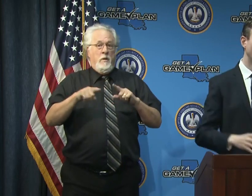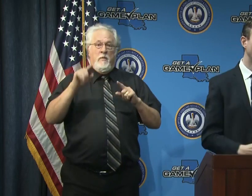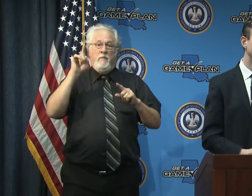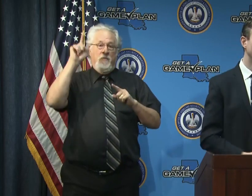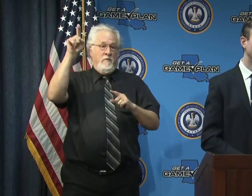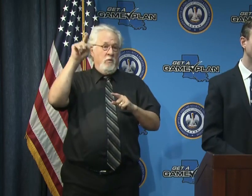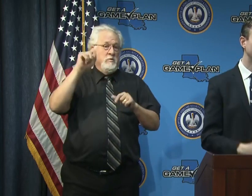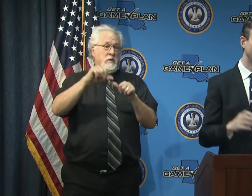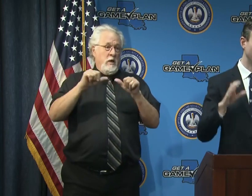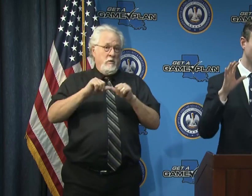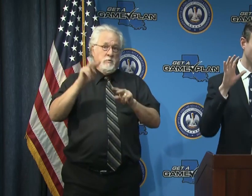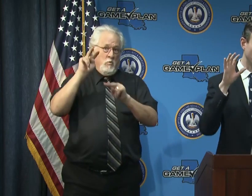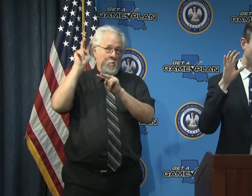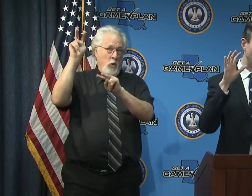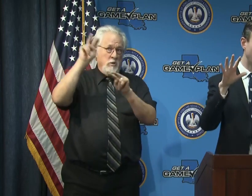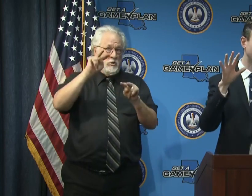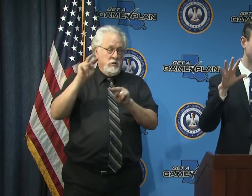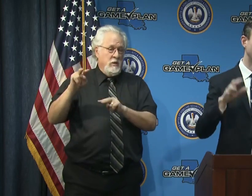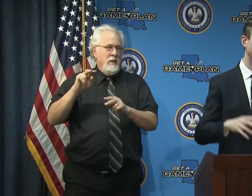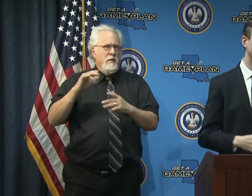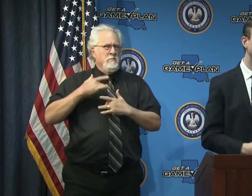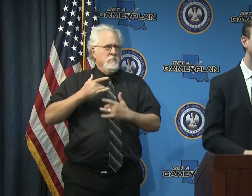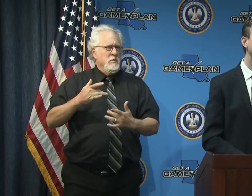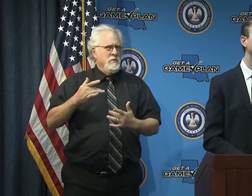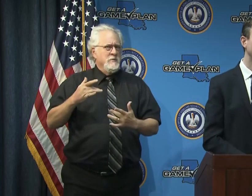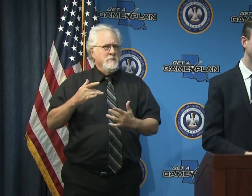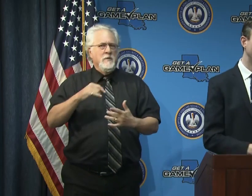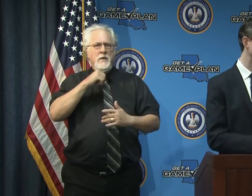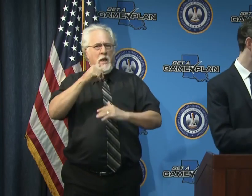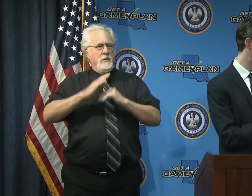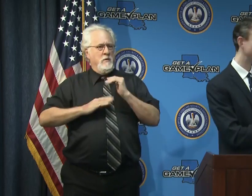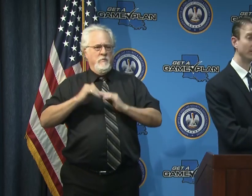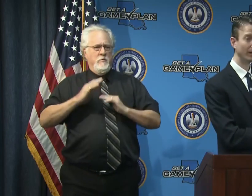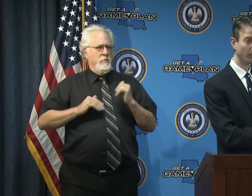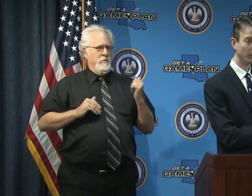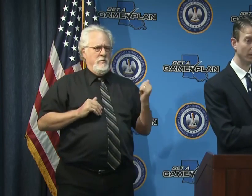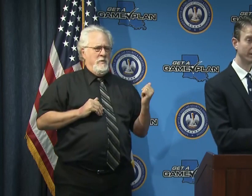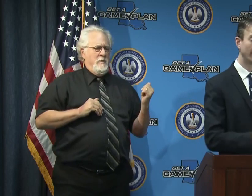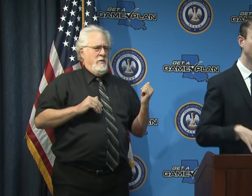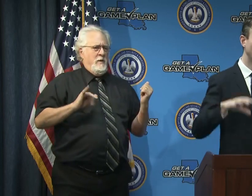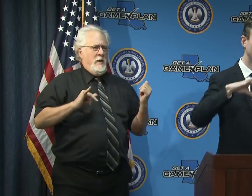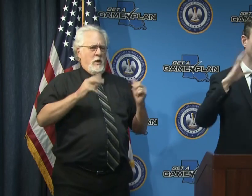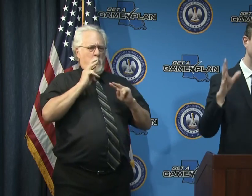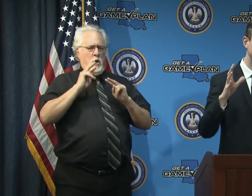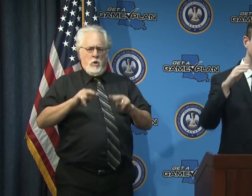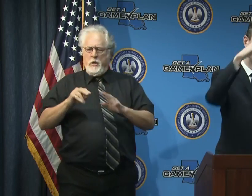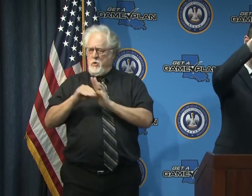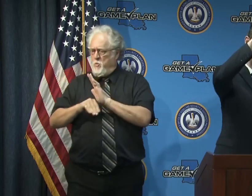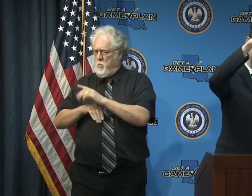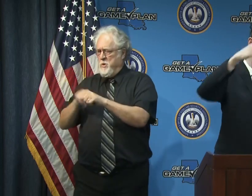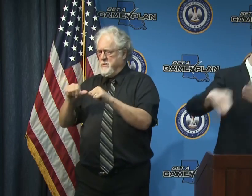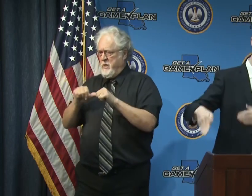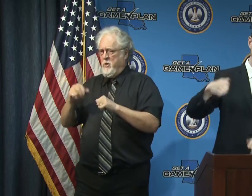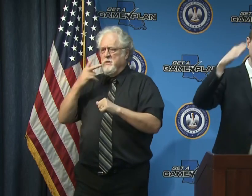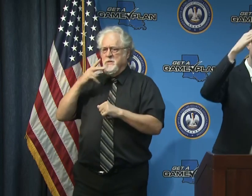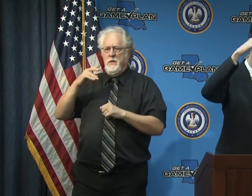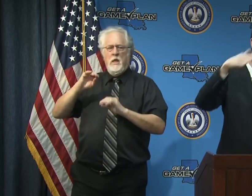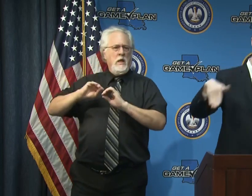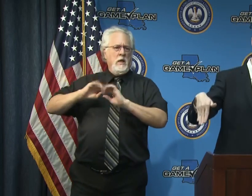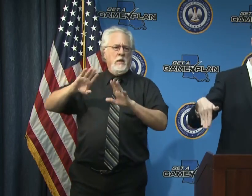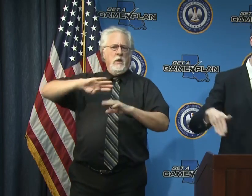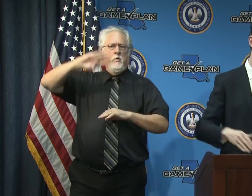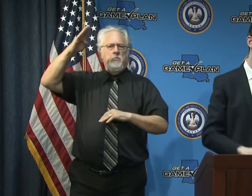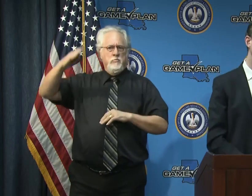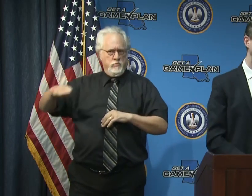are areas that we're watching very closely and those are those are trends that that are not comforting in the same way that when we look at the greater new orleans area and we see this clear